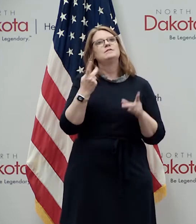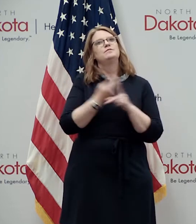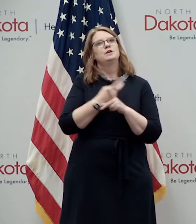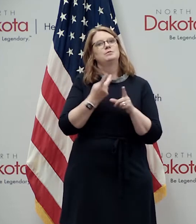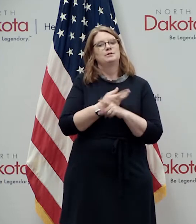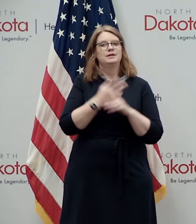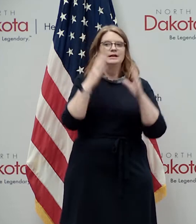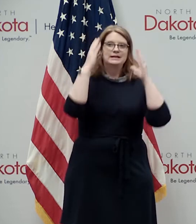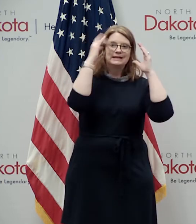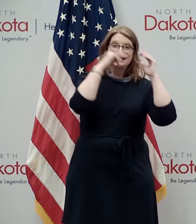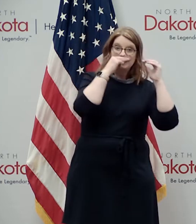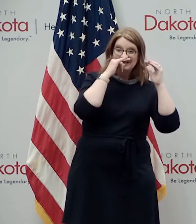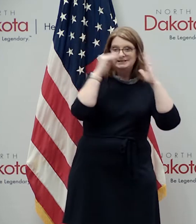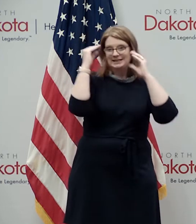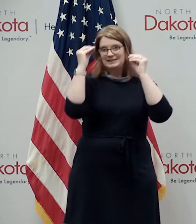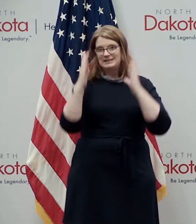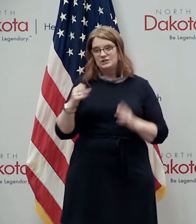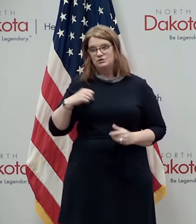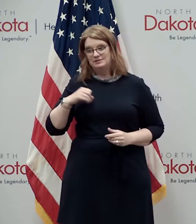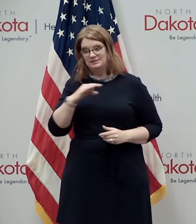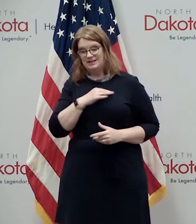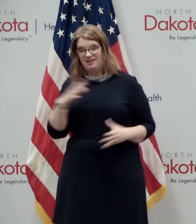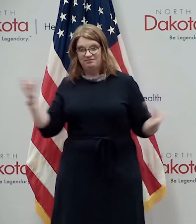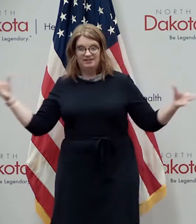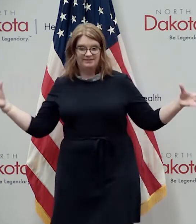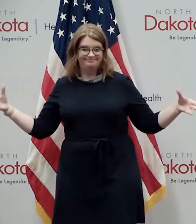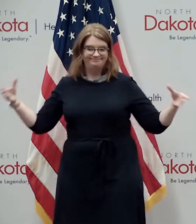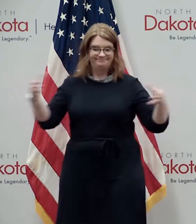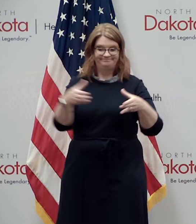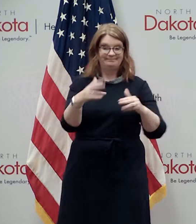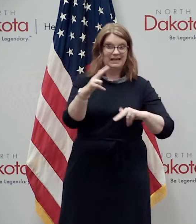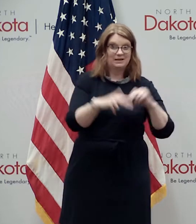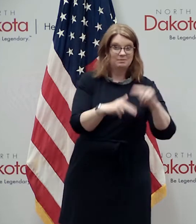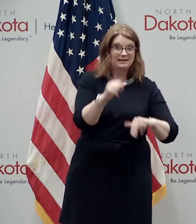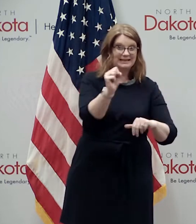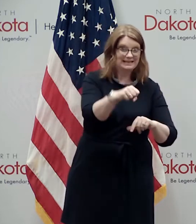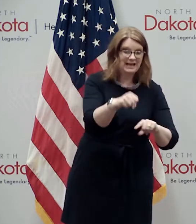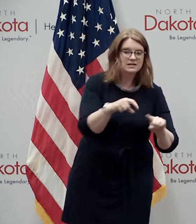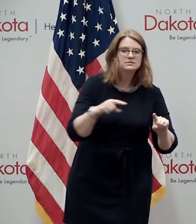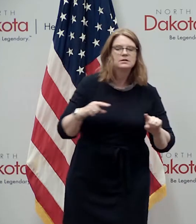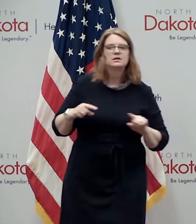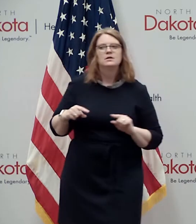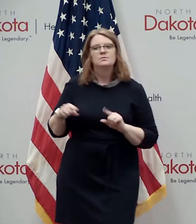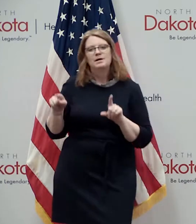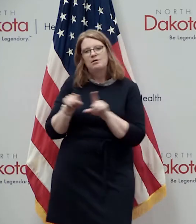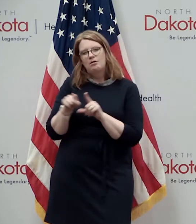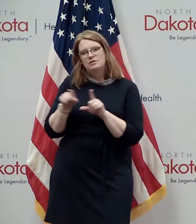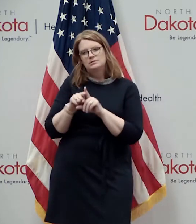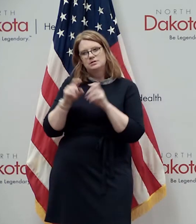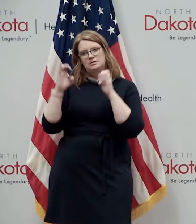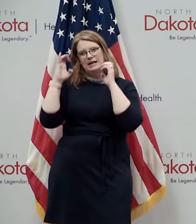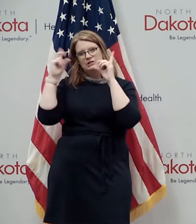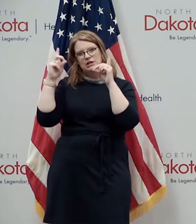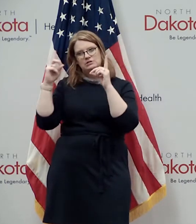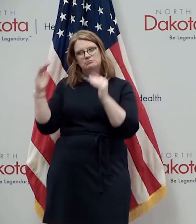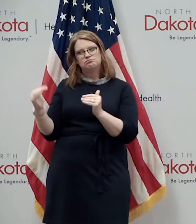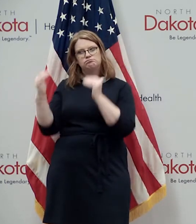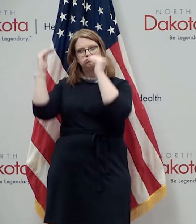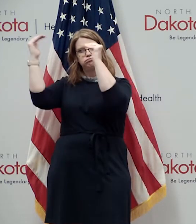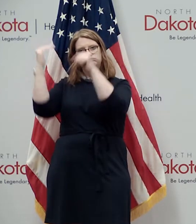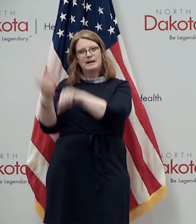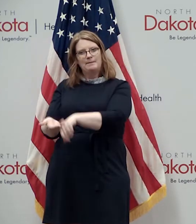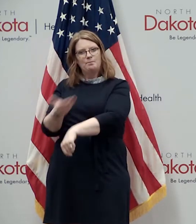and teachers and staff back into buildings in a safe and healthy way but we also have to figure out how do we do education better than we've ever done before